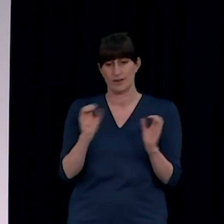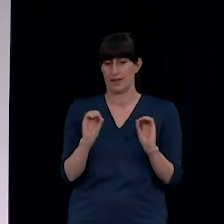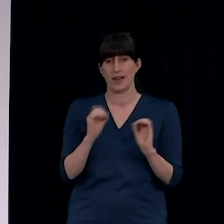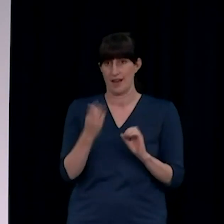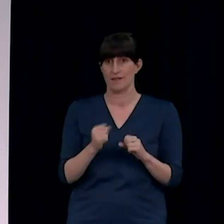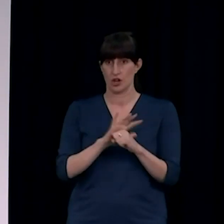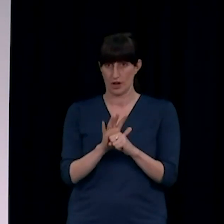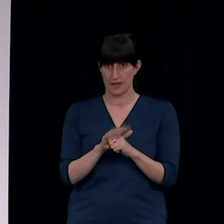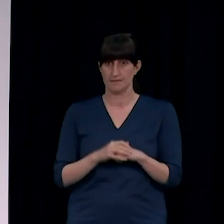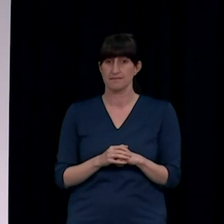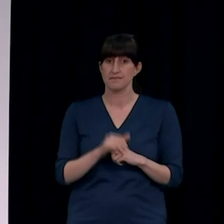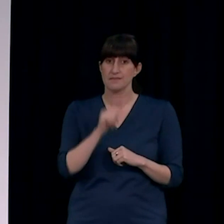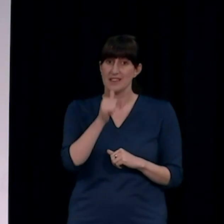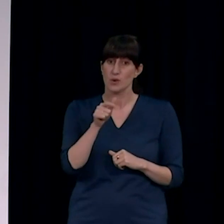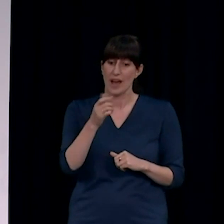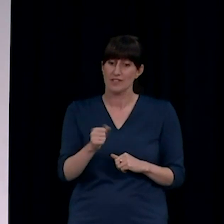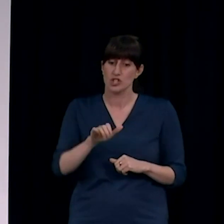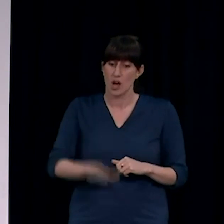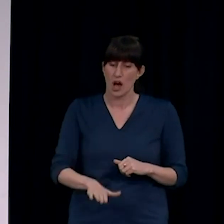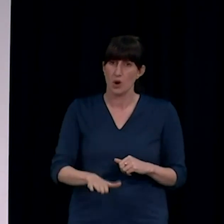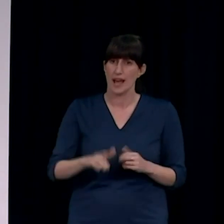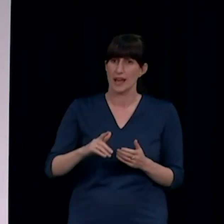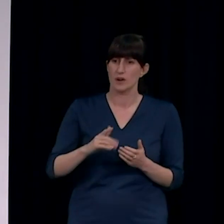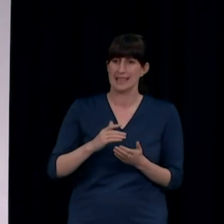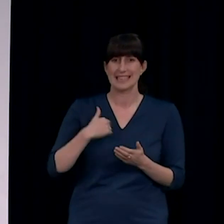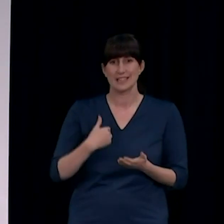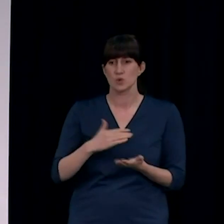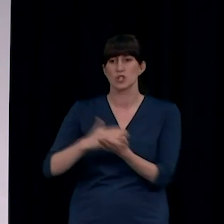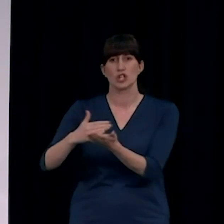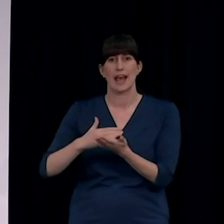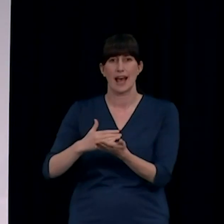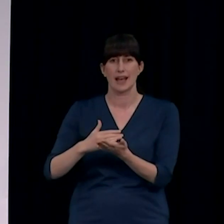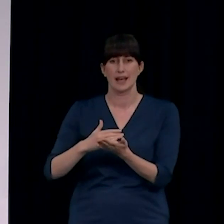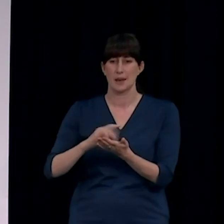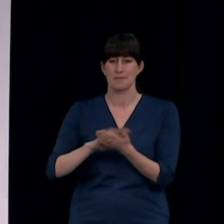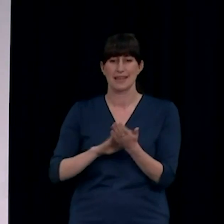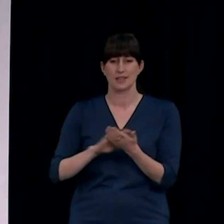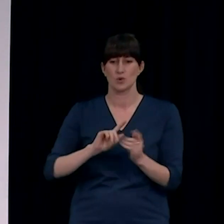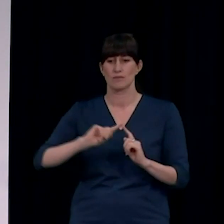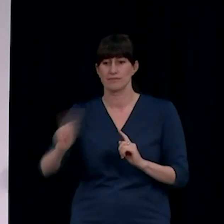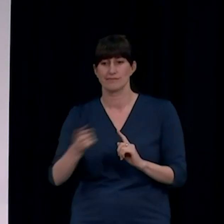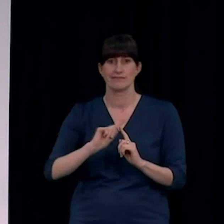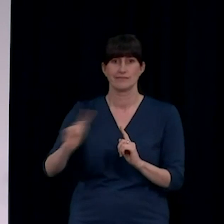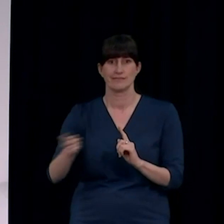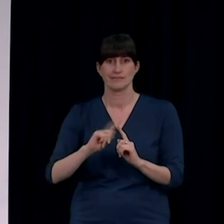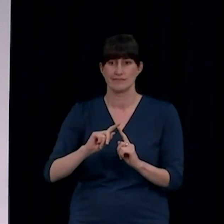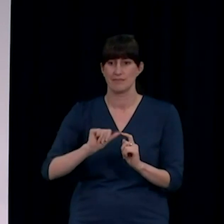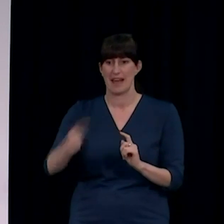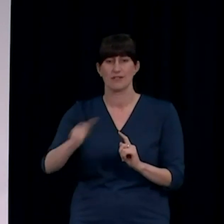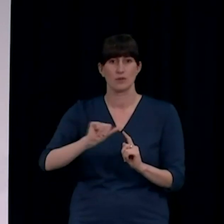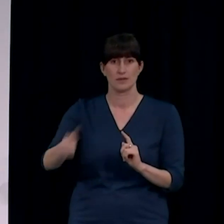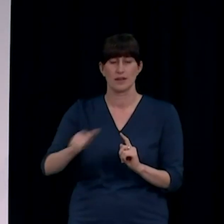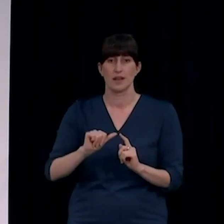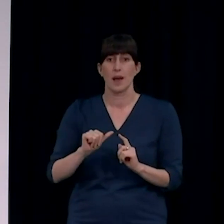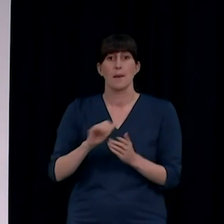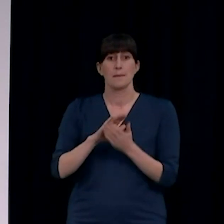boundary for shared caregiving arrangements, because this involves more back-and-forth travel than a one-off, they'll need to have a test